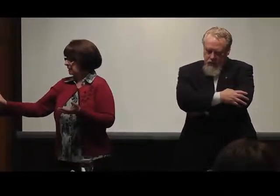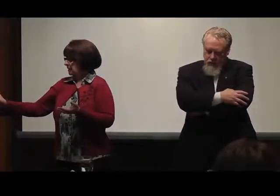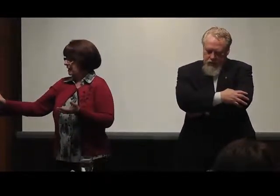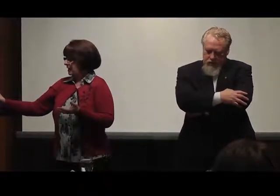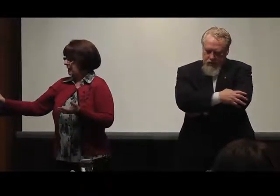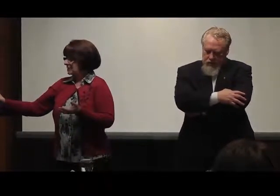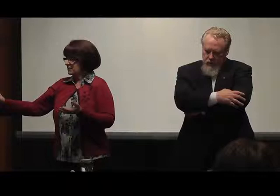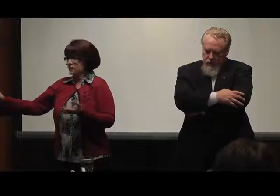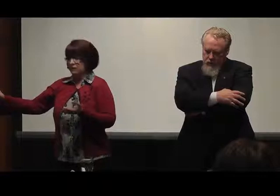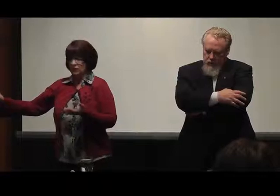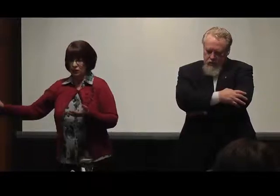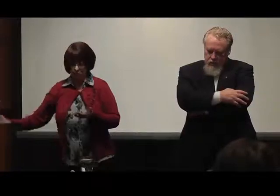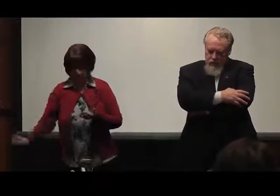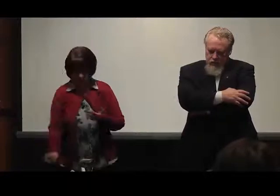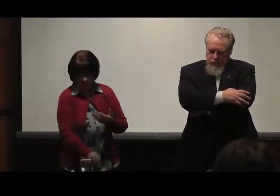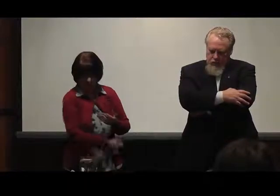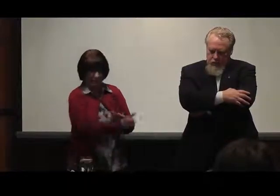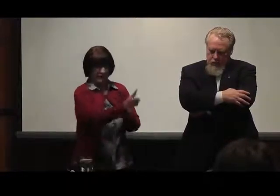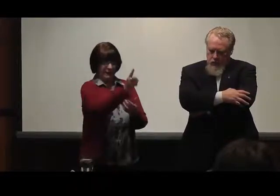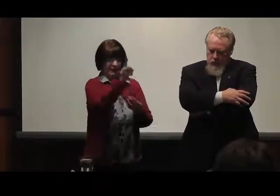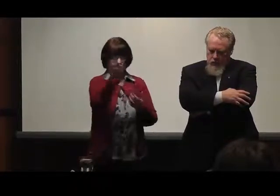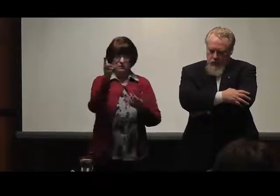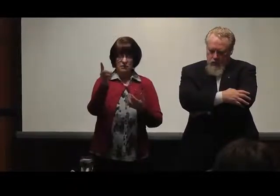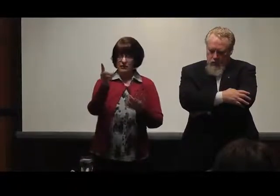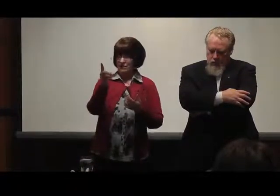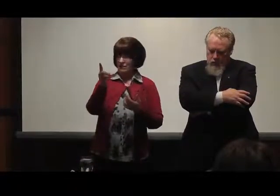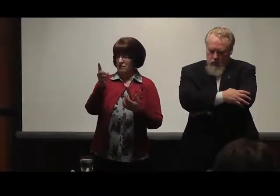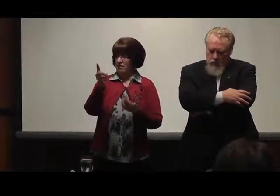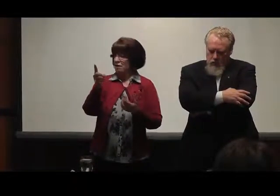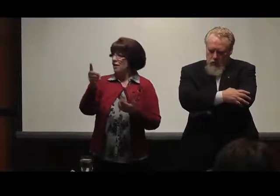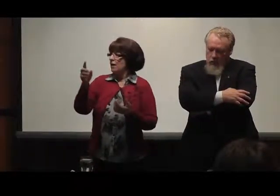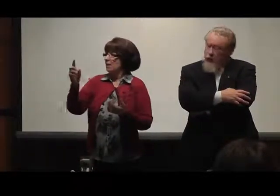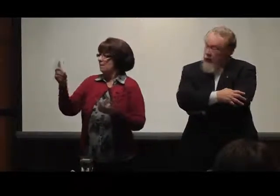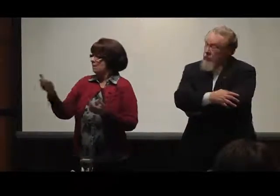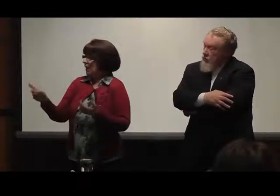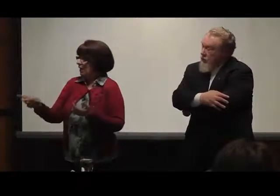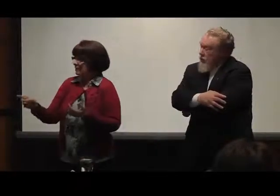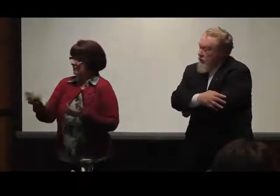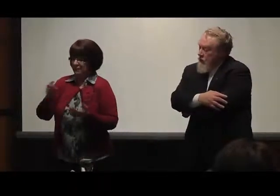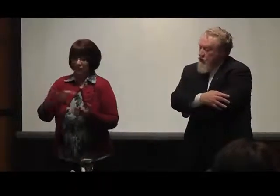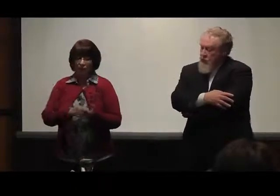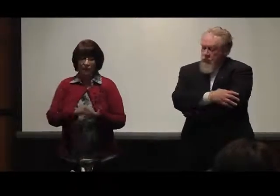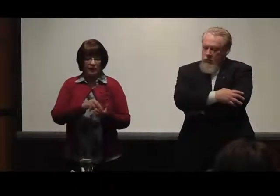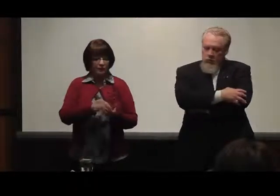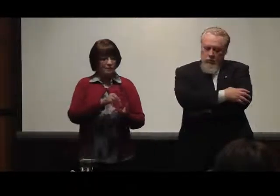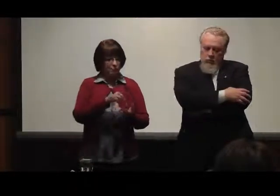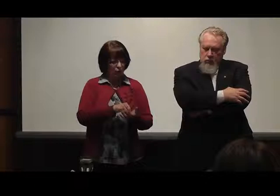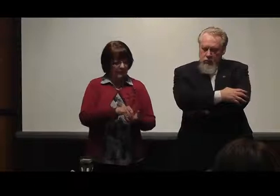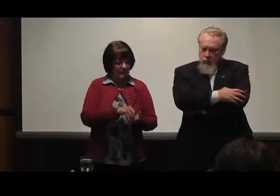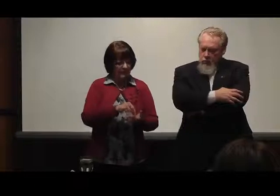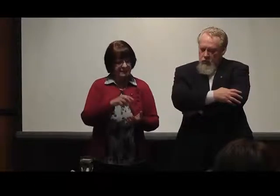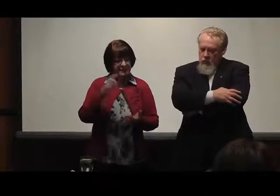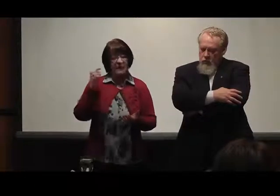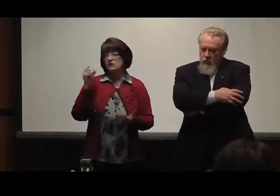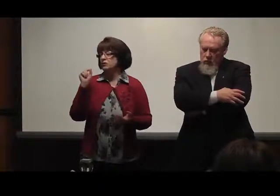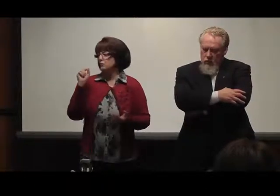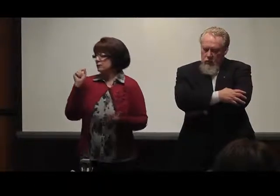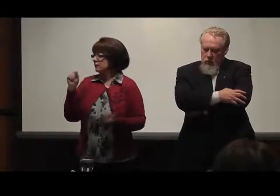And it has something to do with me ending up as an accountant, I think. But the part that's important is that's brilliant